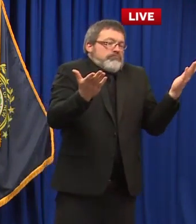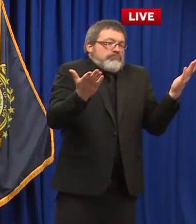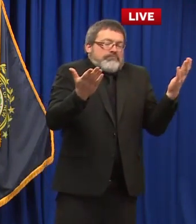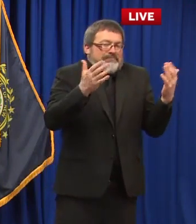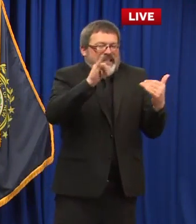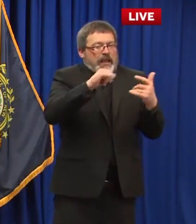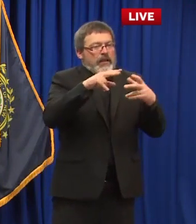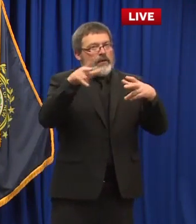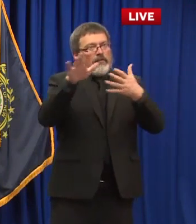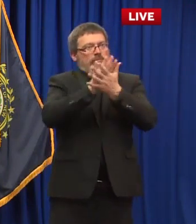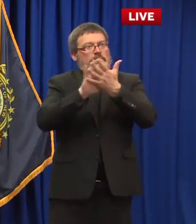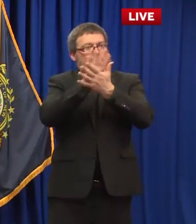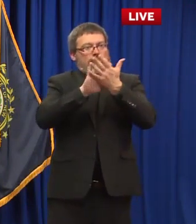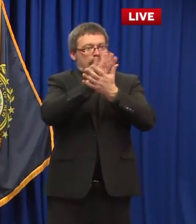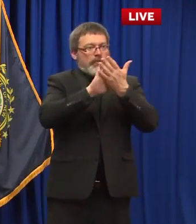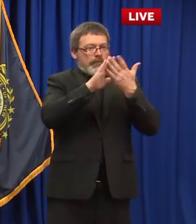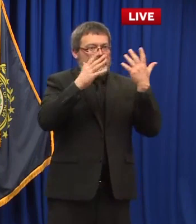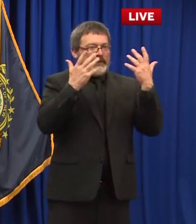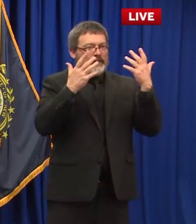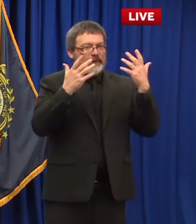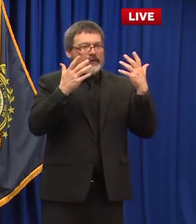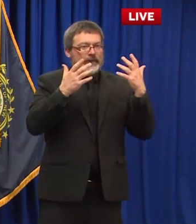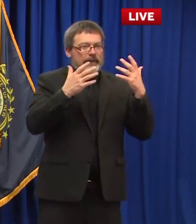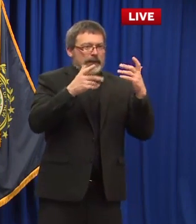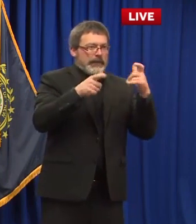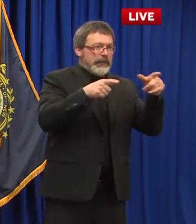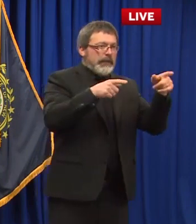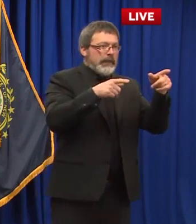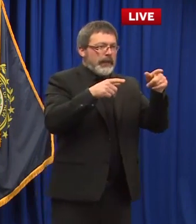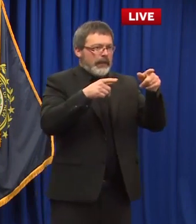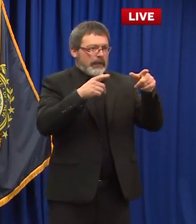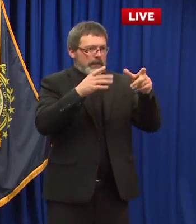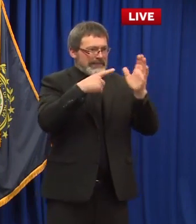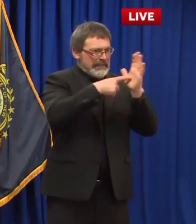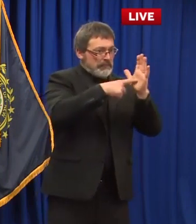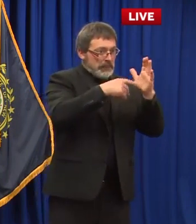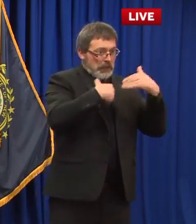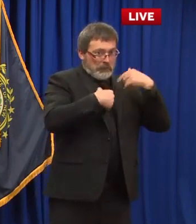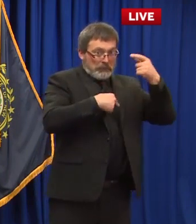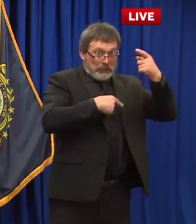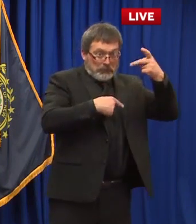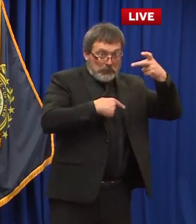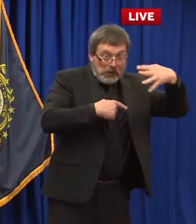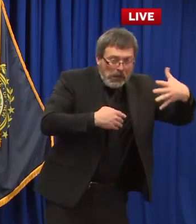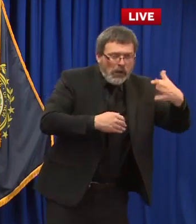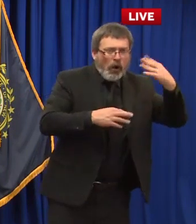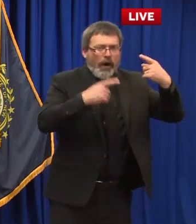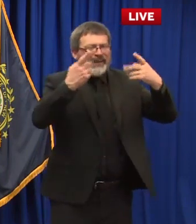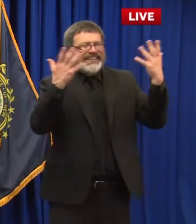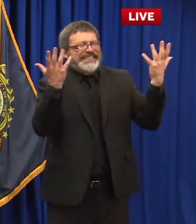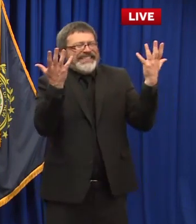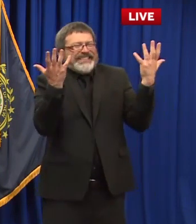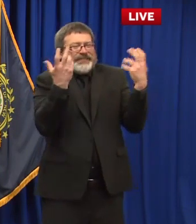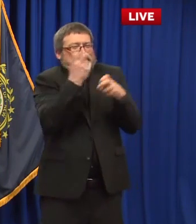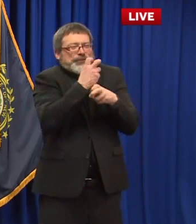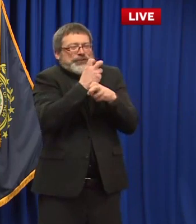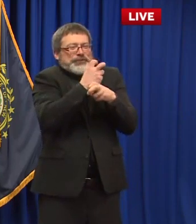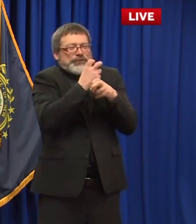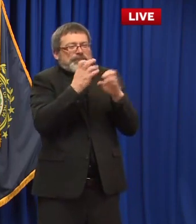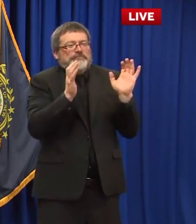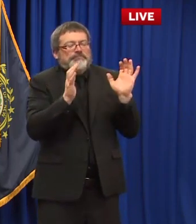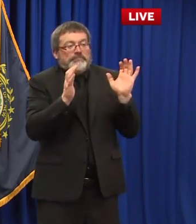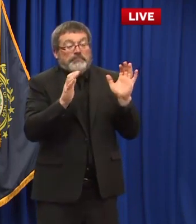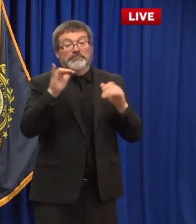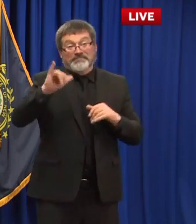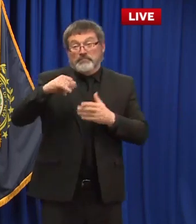population of asymptomatic versus this population of symptomatic what asap is the um the system-wide approach is